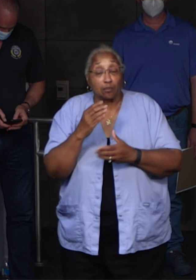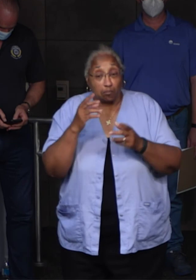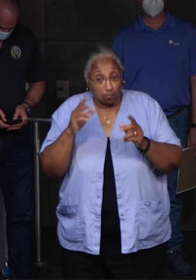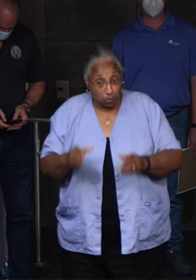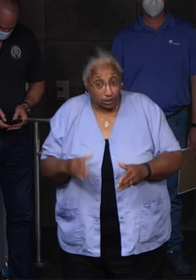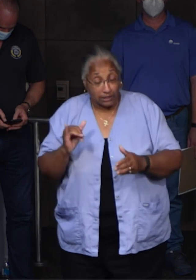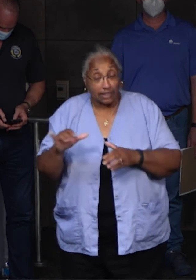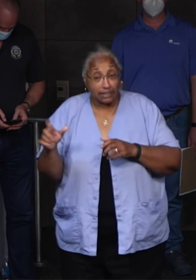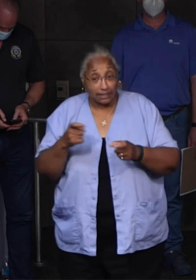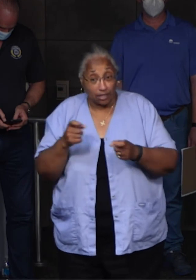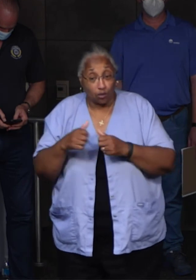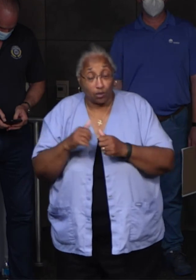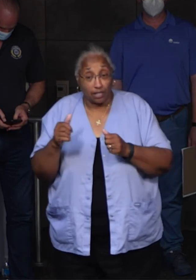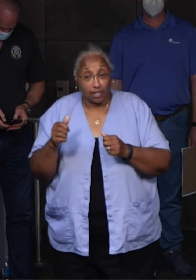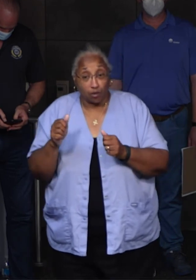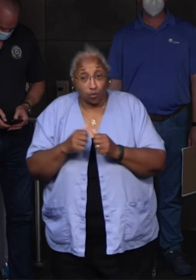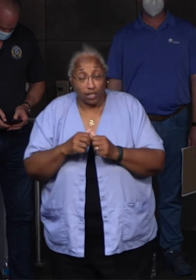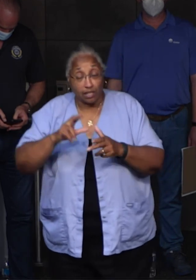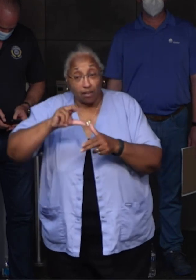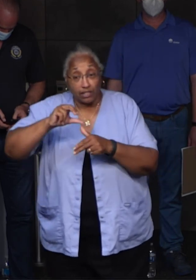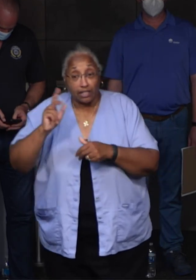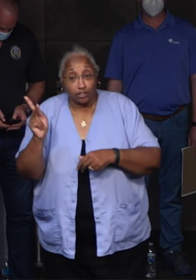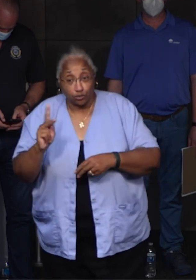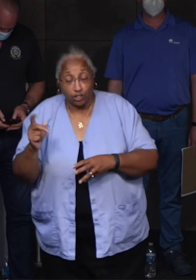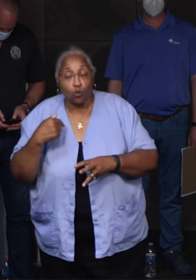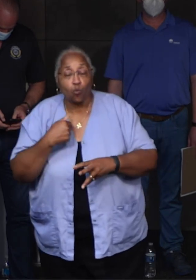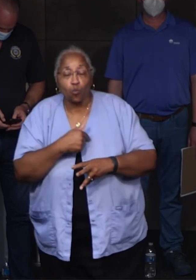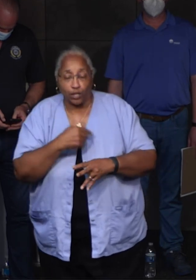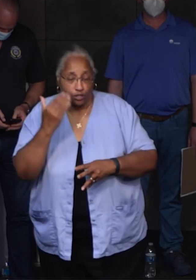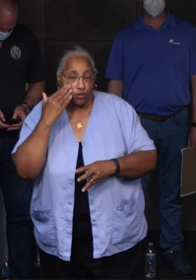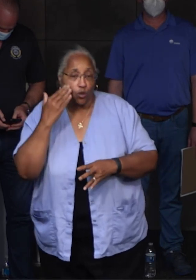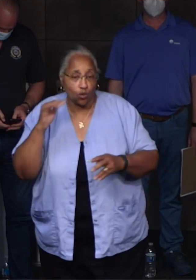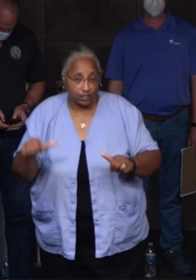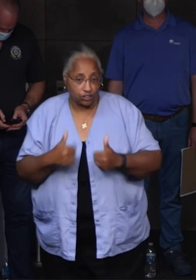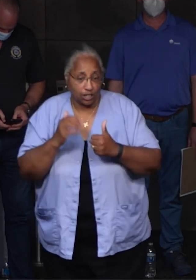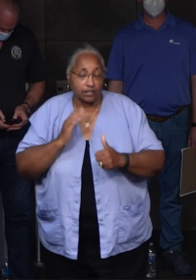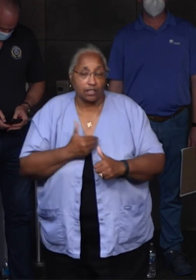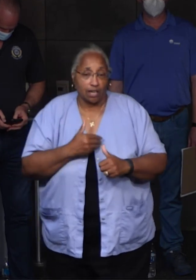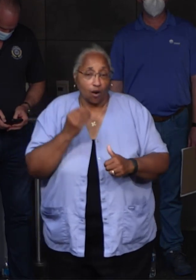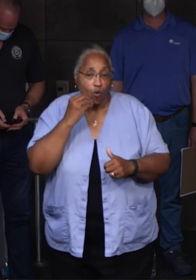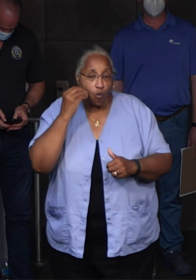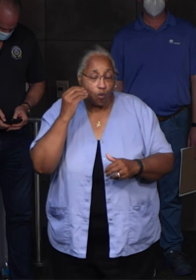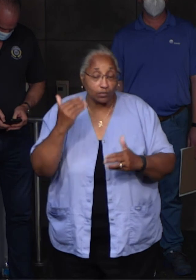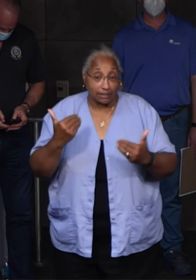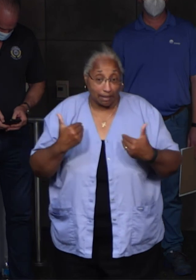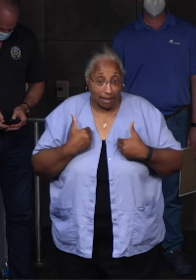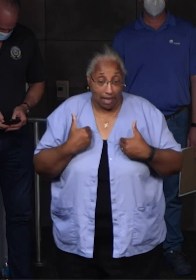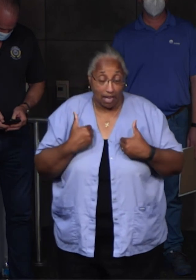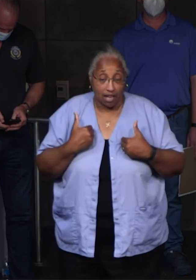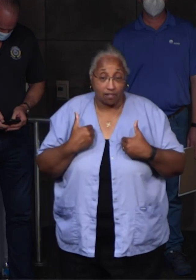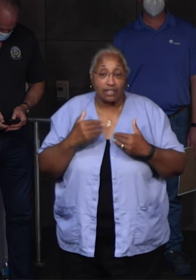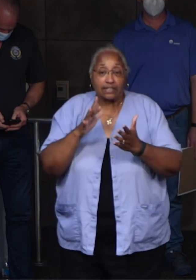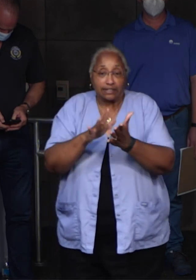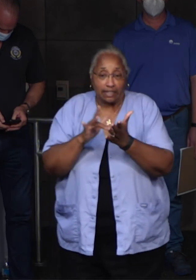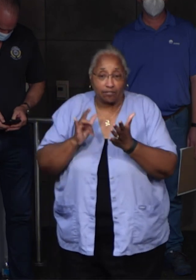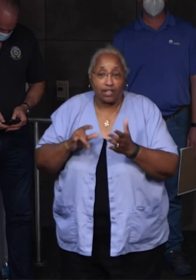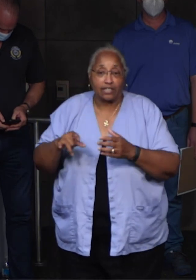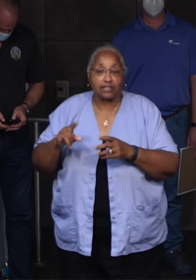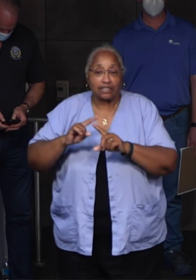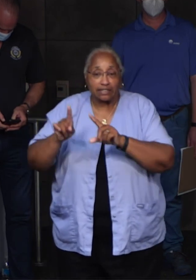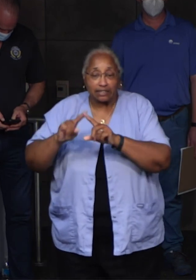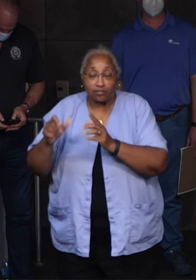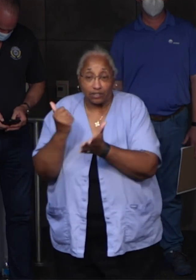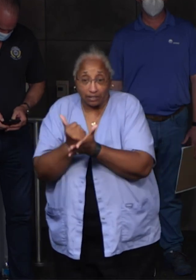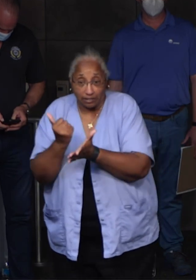same issue back in Katrina, we know the challenges that our residents and households have in taking advantage of those resources